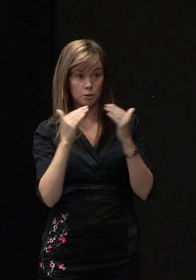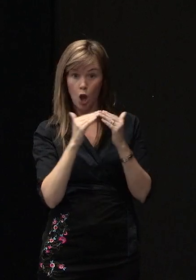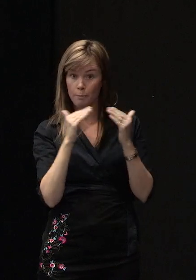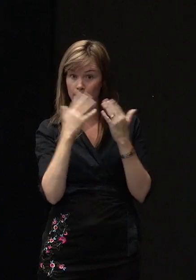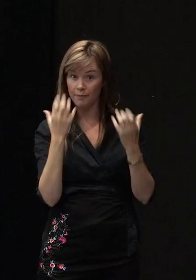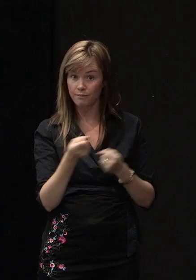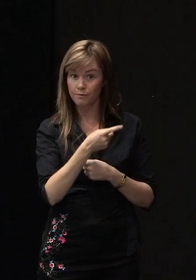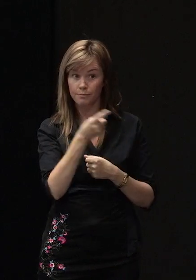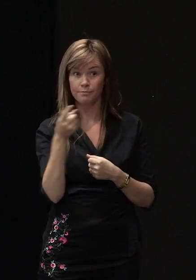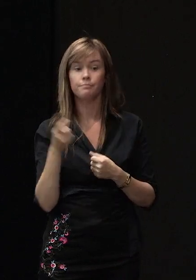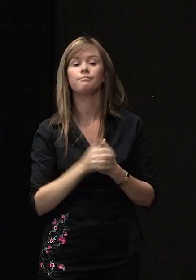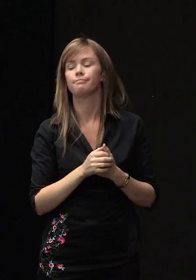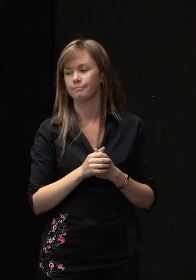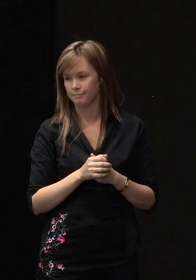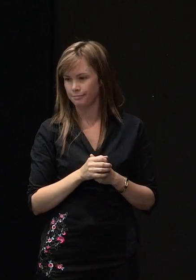correct? Okay.